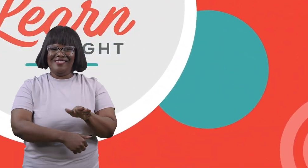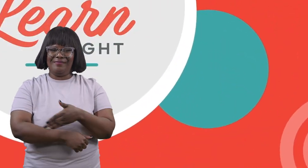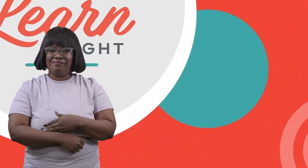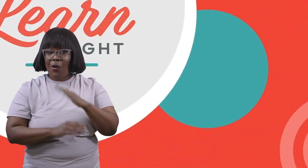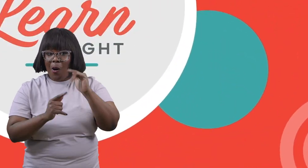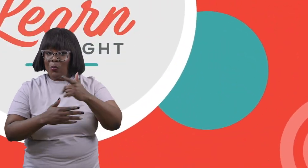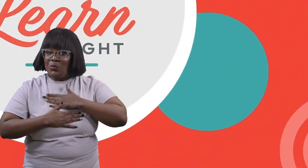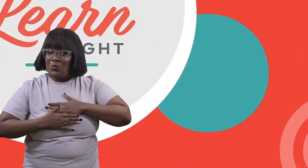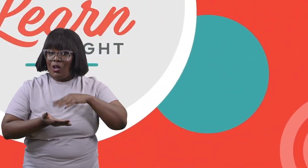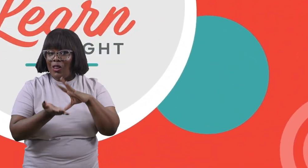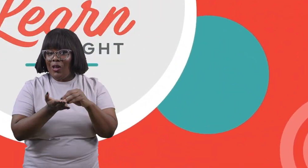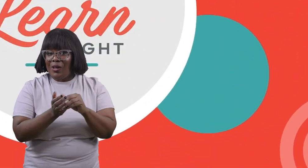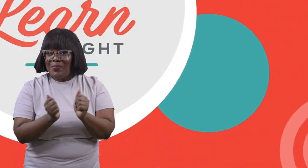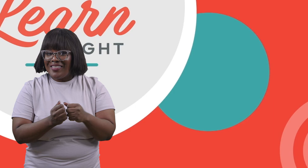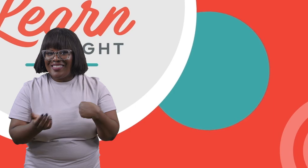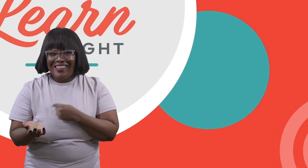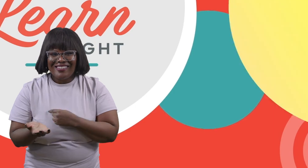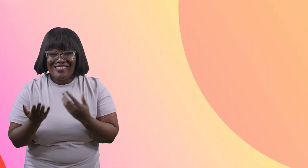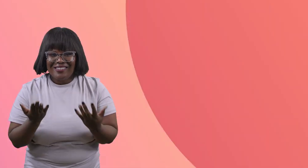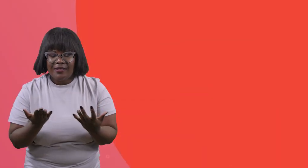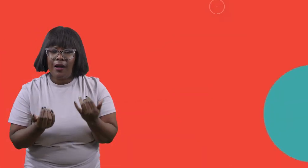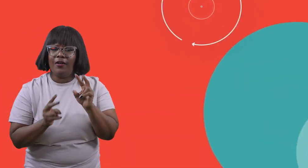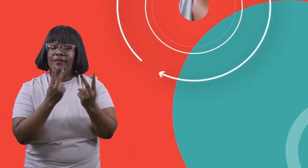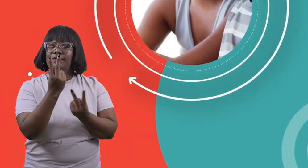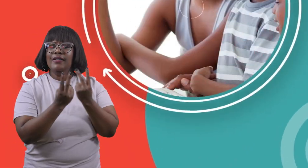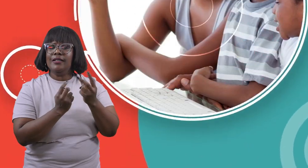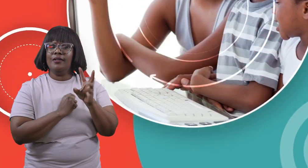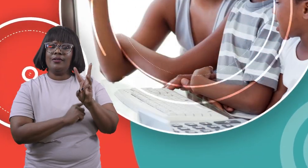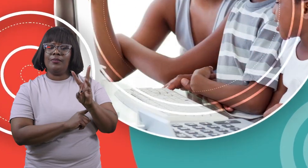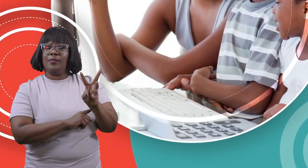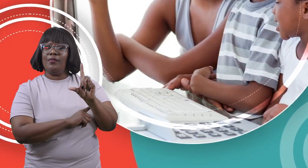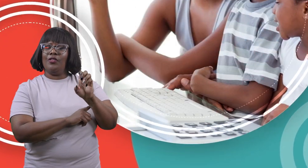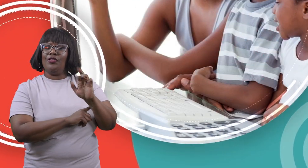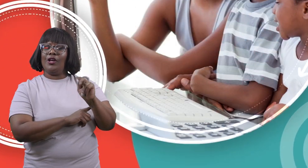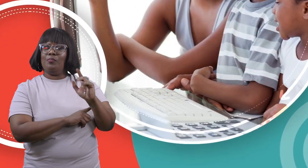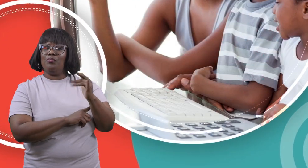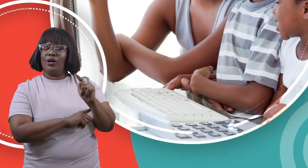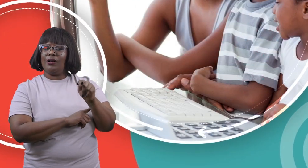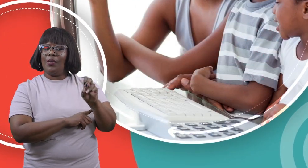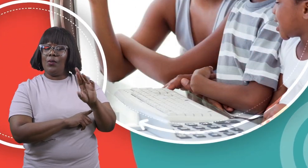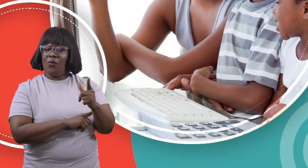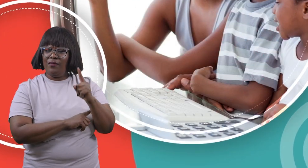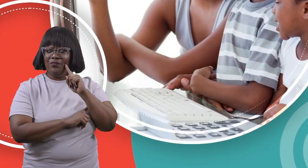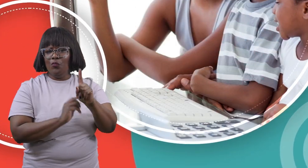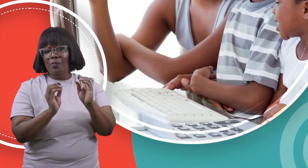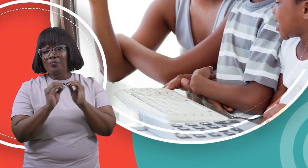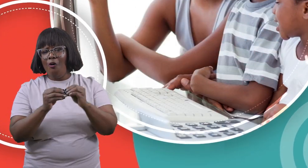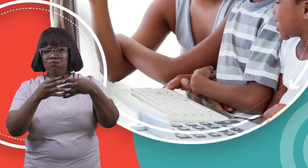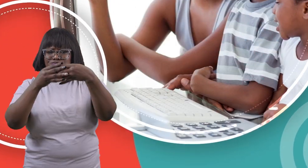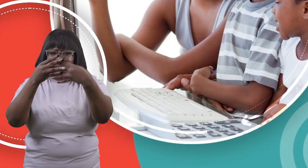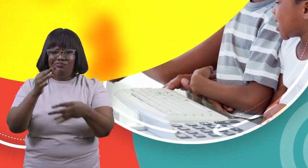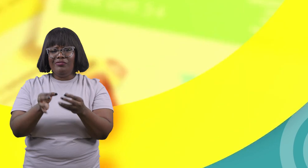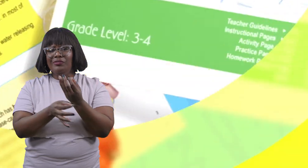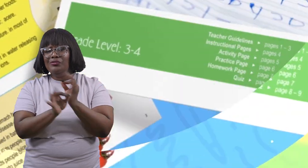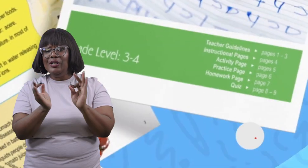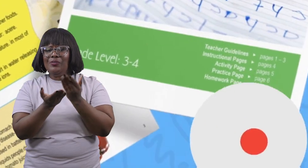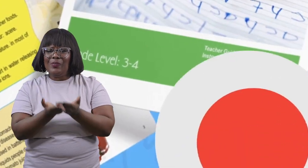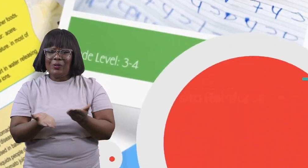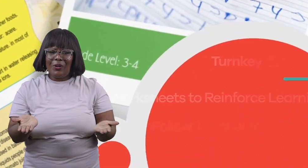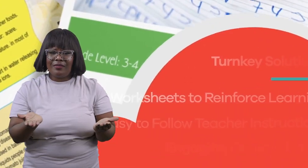learning with us visit us at learnbright.org for thousands of free resources and turnkey